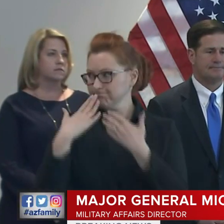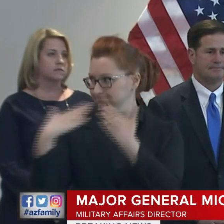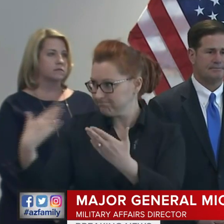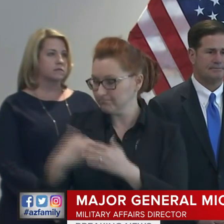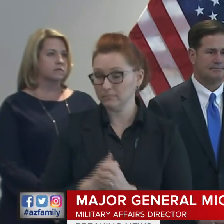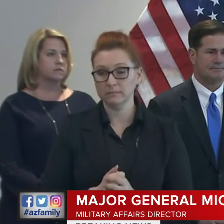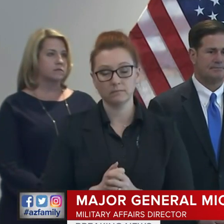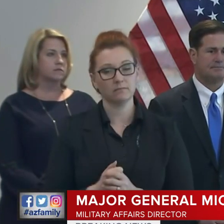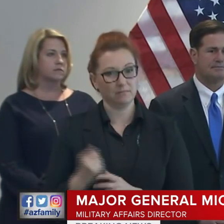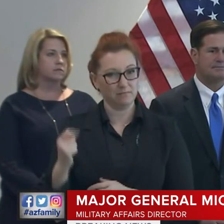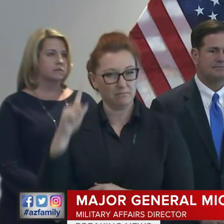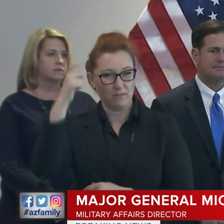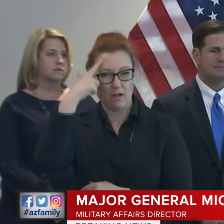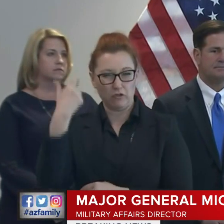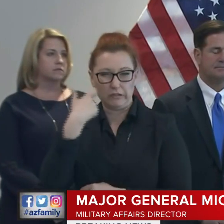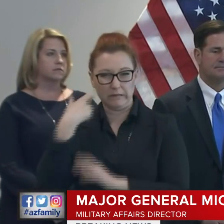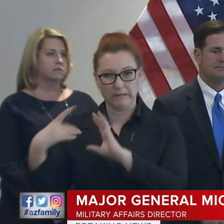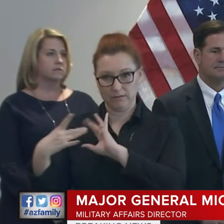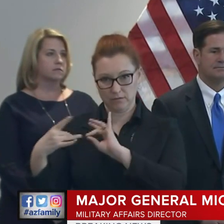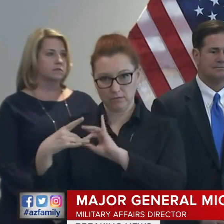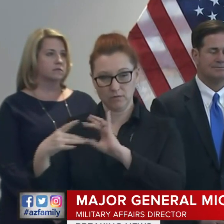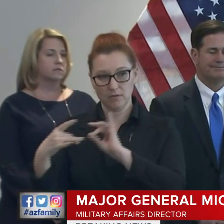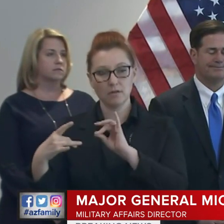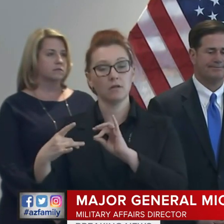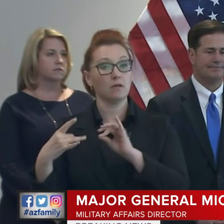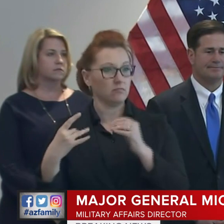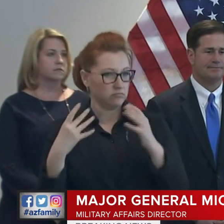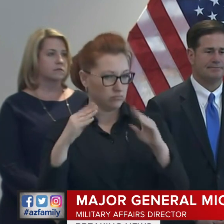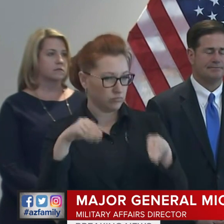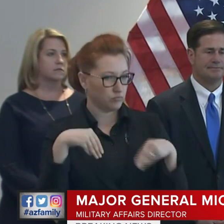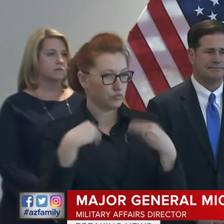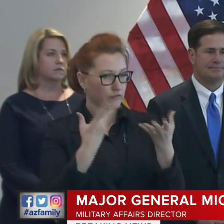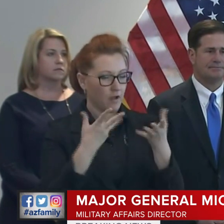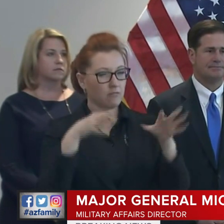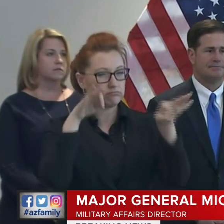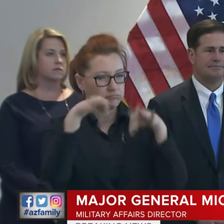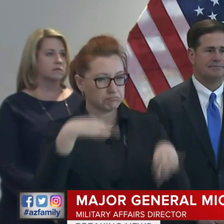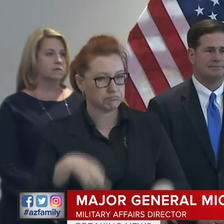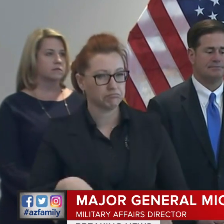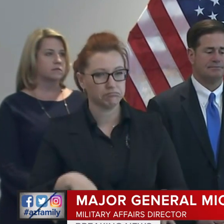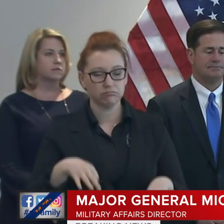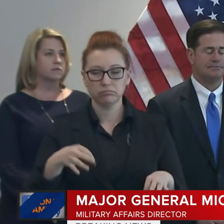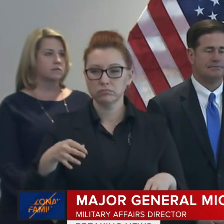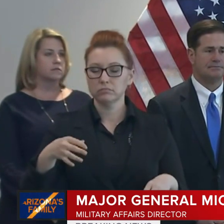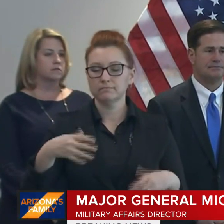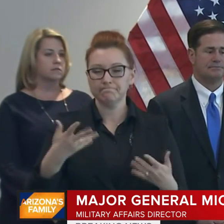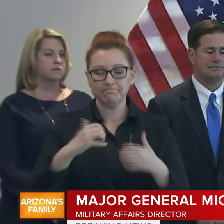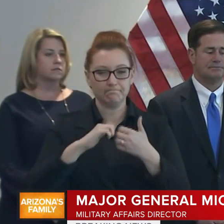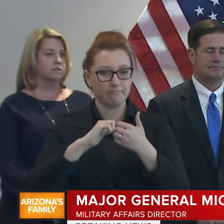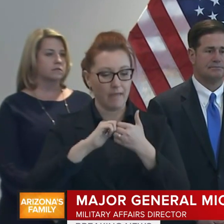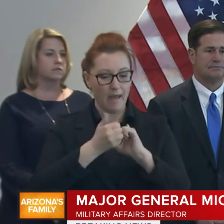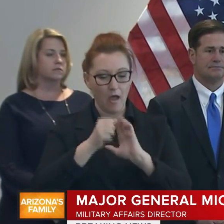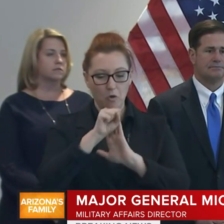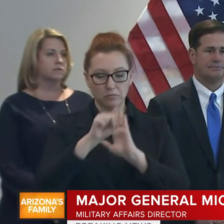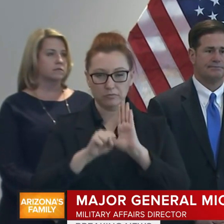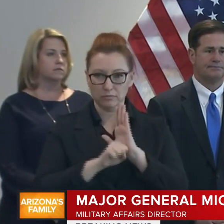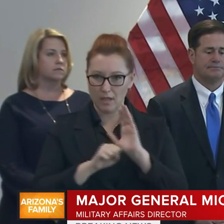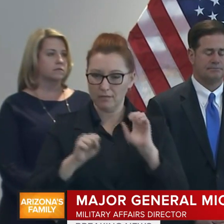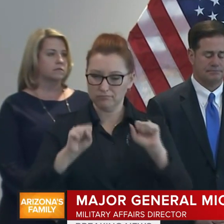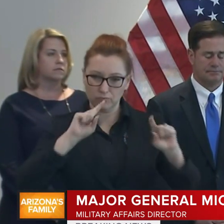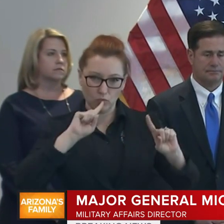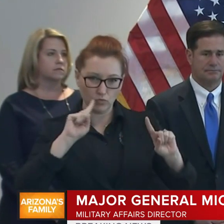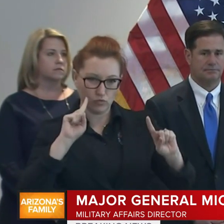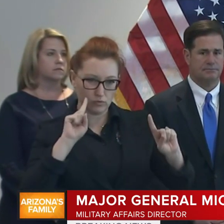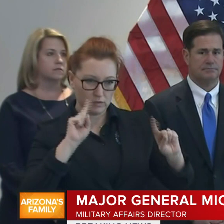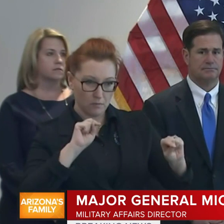As he mentioned earlier, I want to provide a little context for all of you about how the state responds